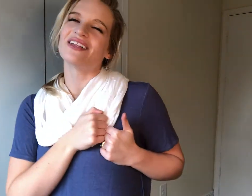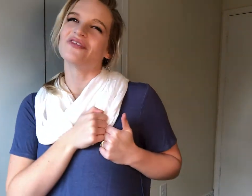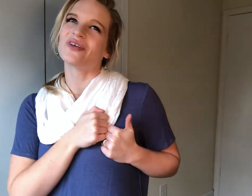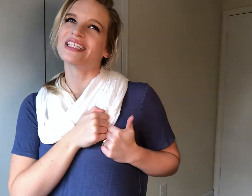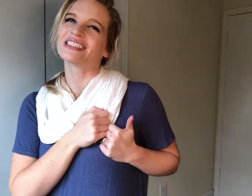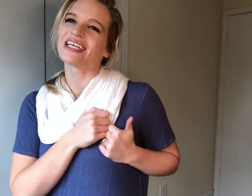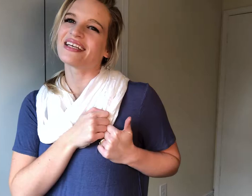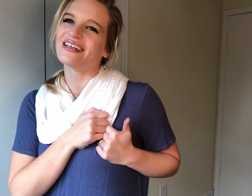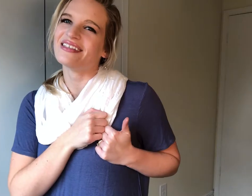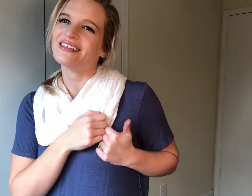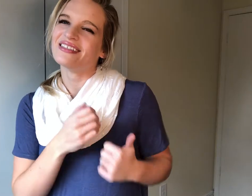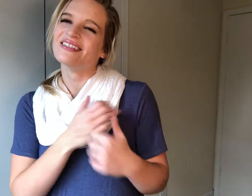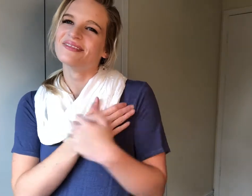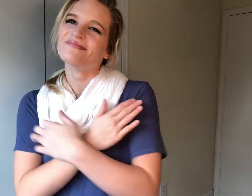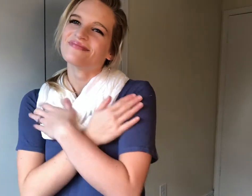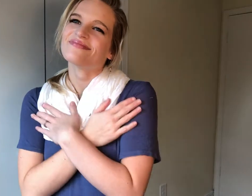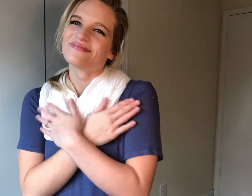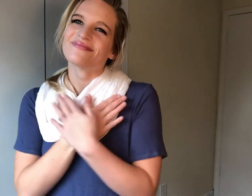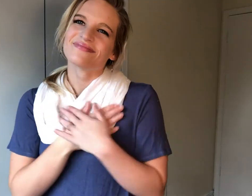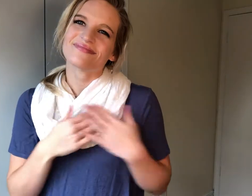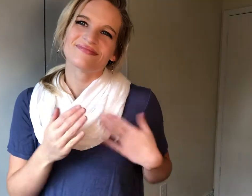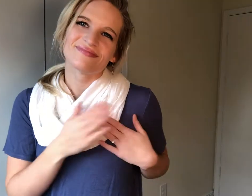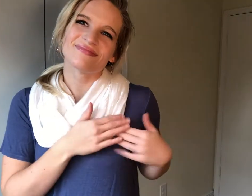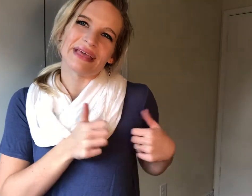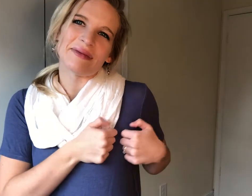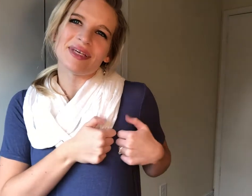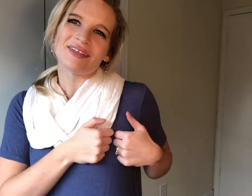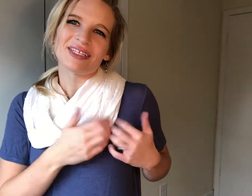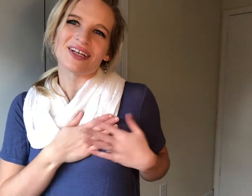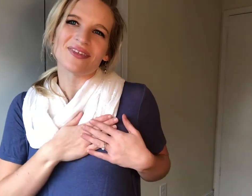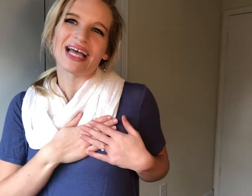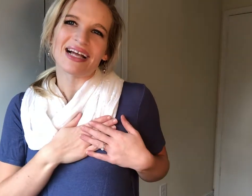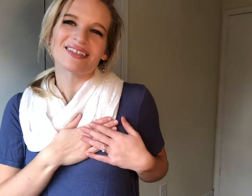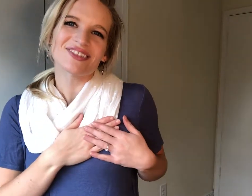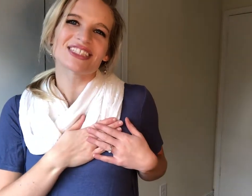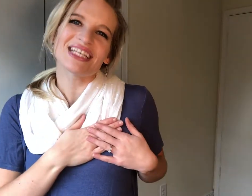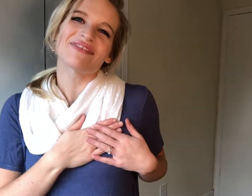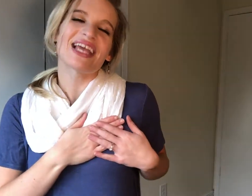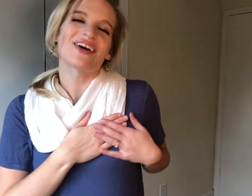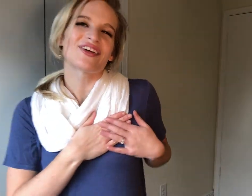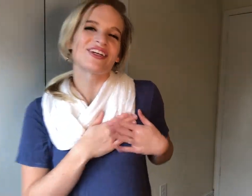loved one it's like a baby you know that your significant other